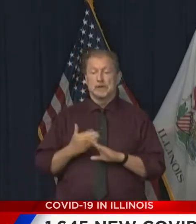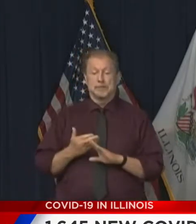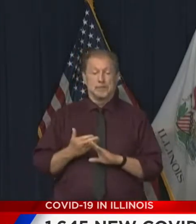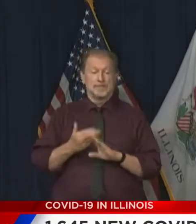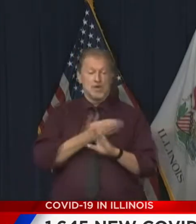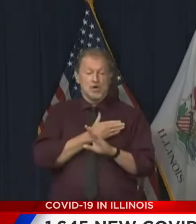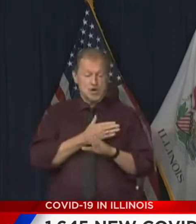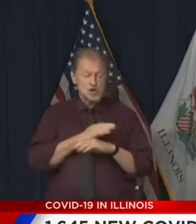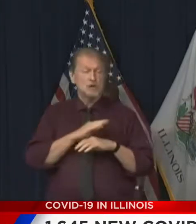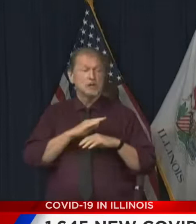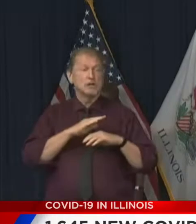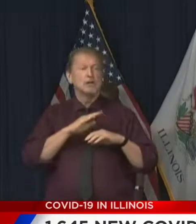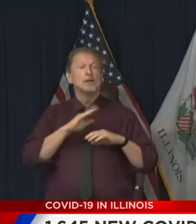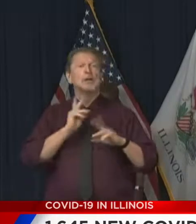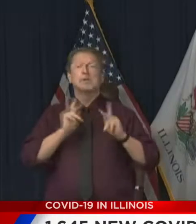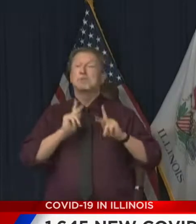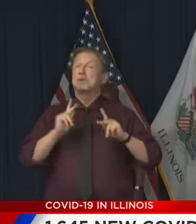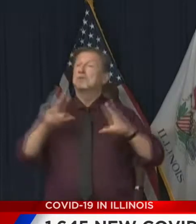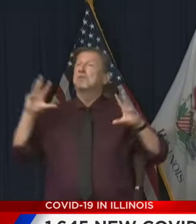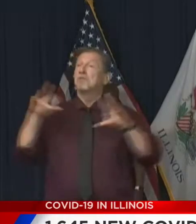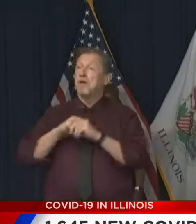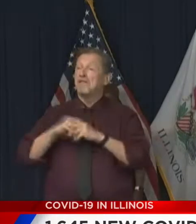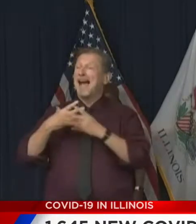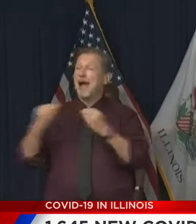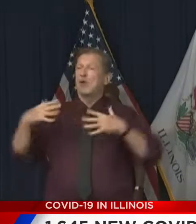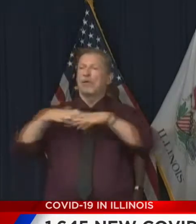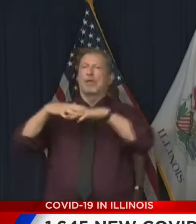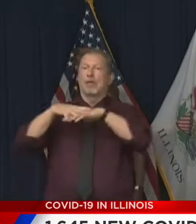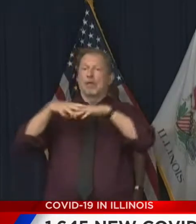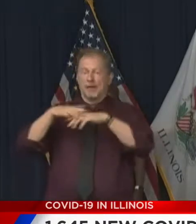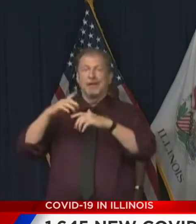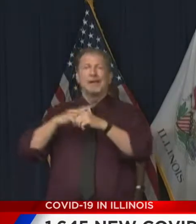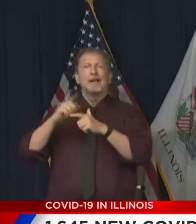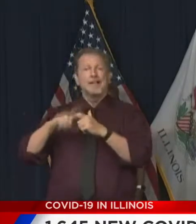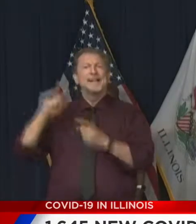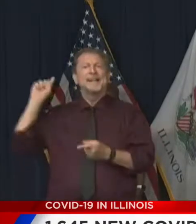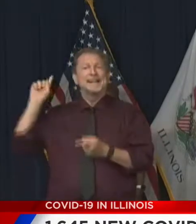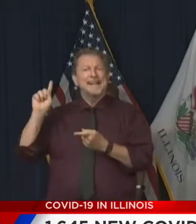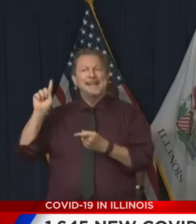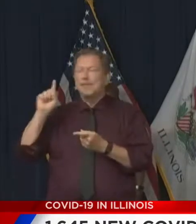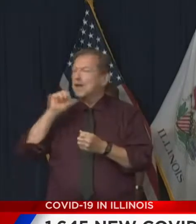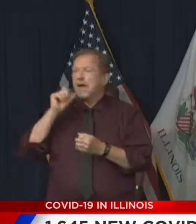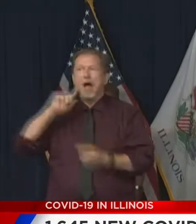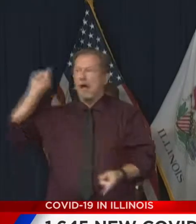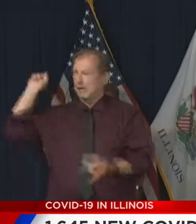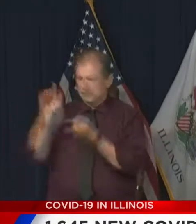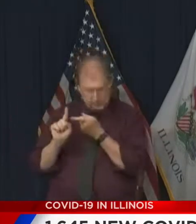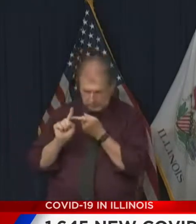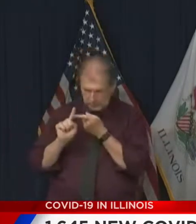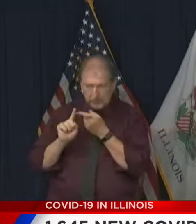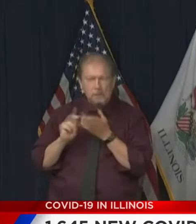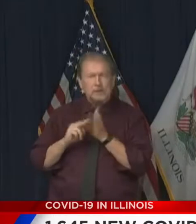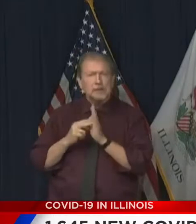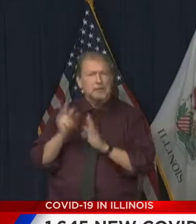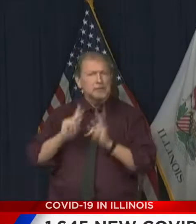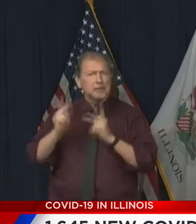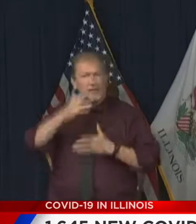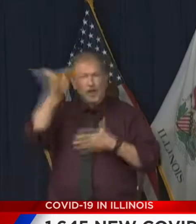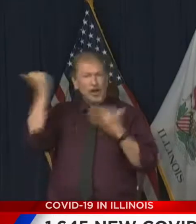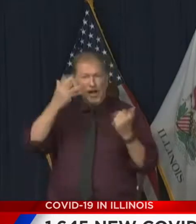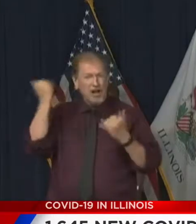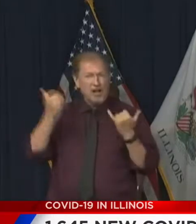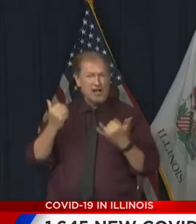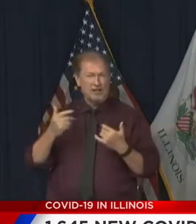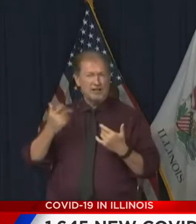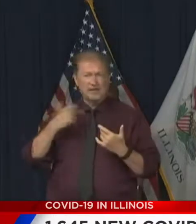when what the recommendation is should be about half. Are you worried that people are still moving around too much, that they're forgetting, that they're making the mistakes that